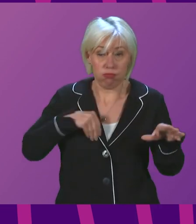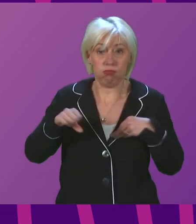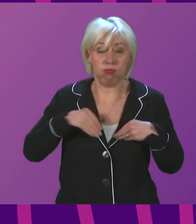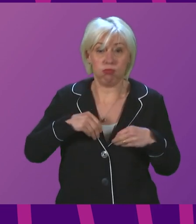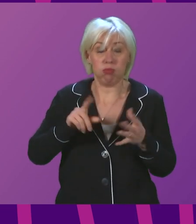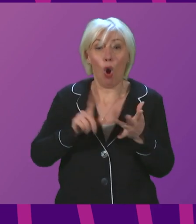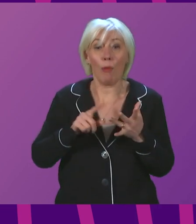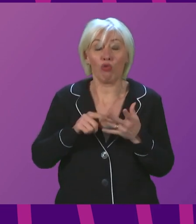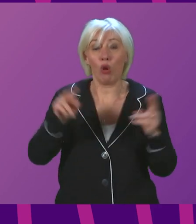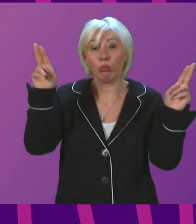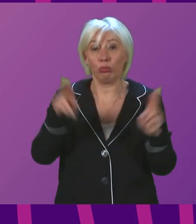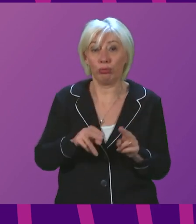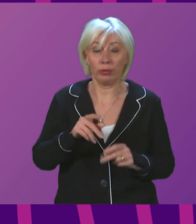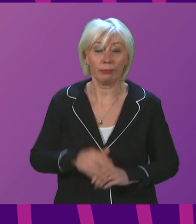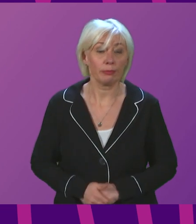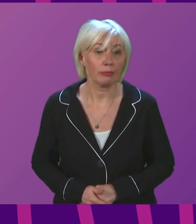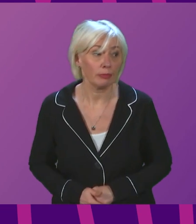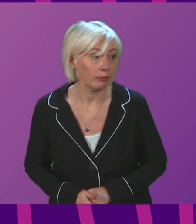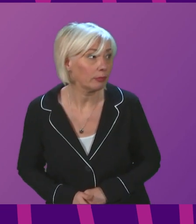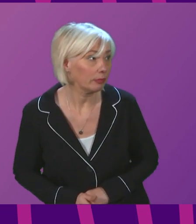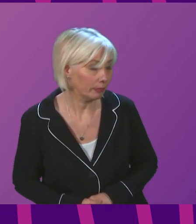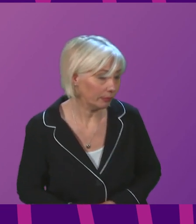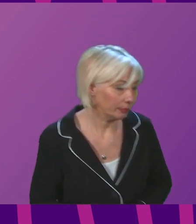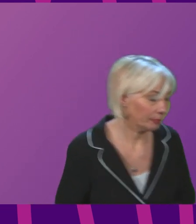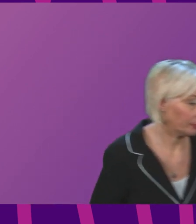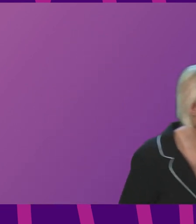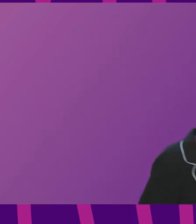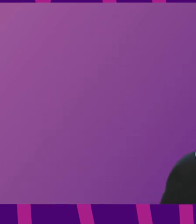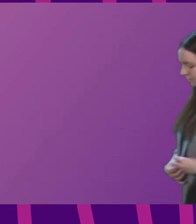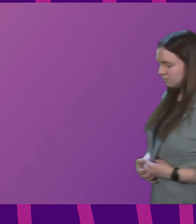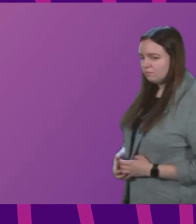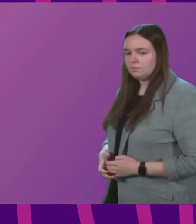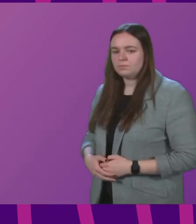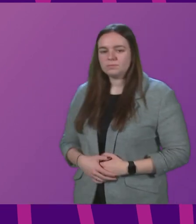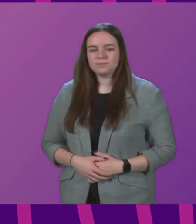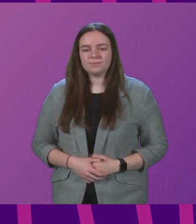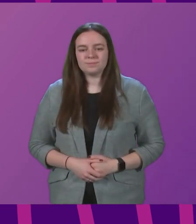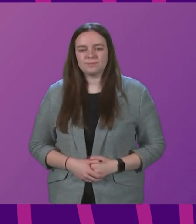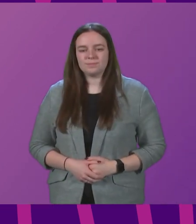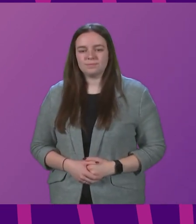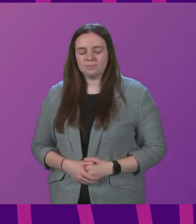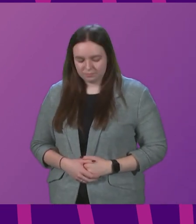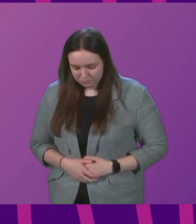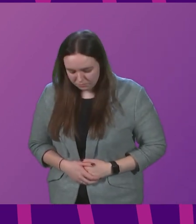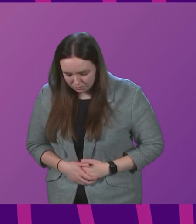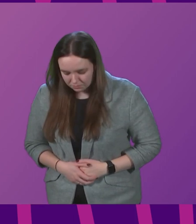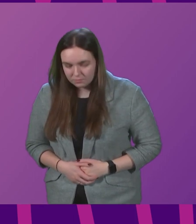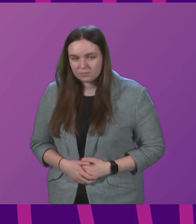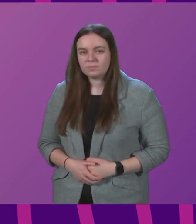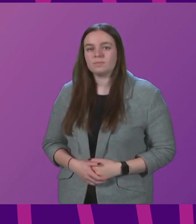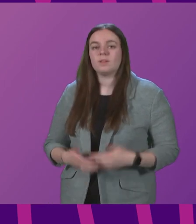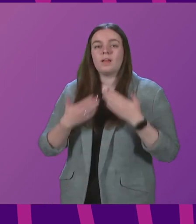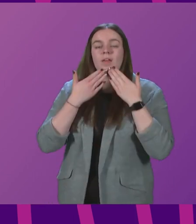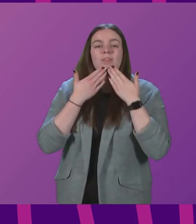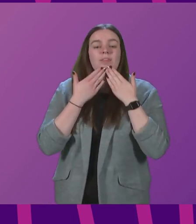the difficult decisions that I am setting out today. Eleanor Whittam to be followed by Julian McKay. McKay Thank you, President